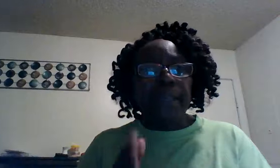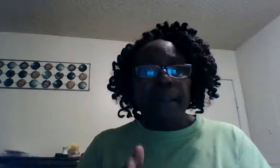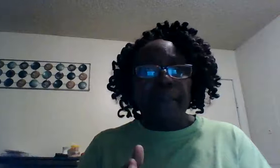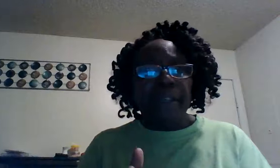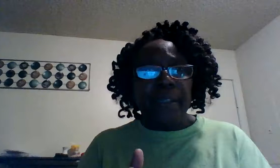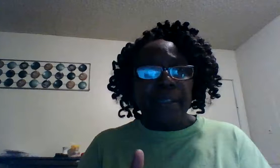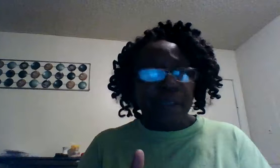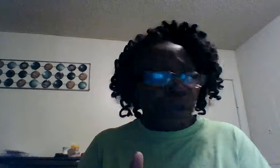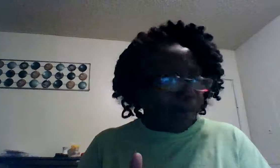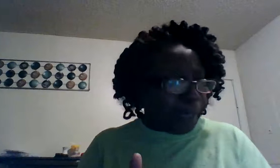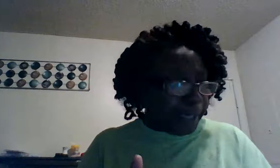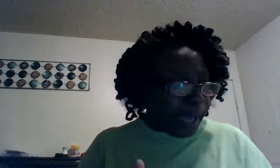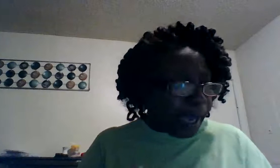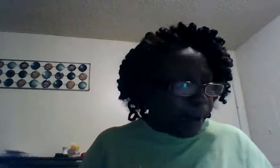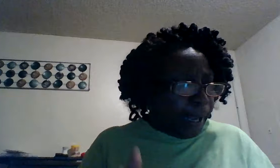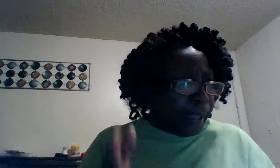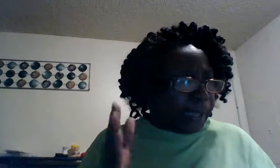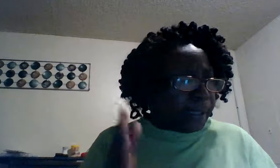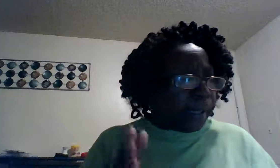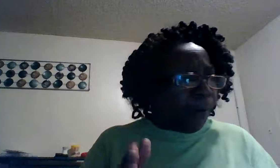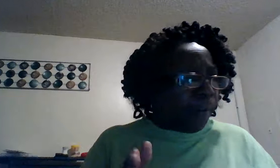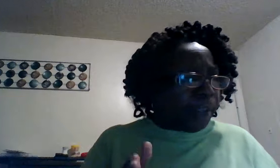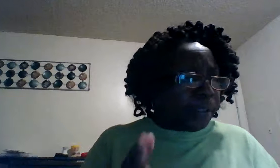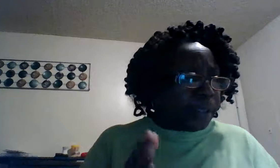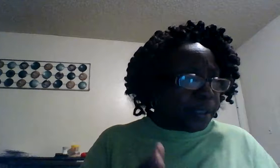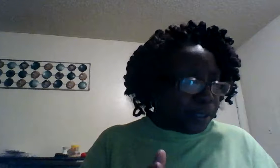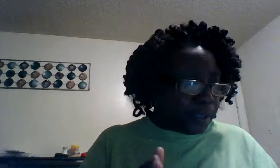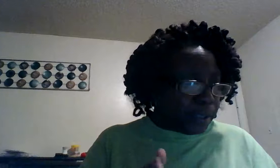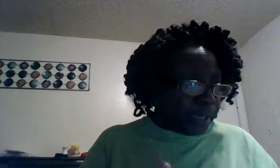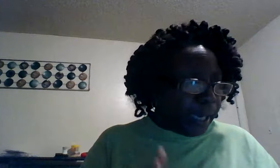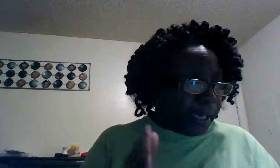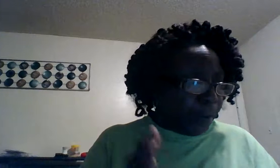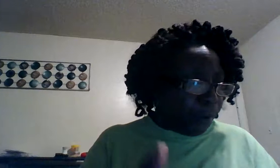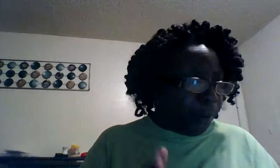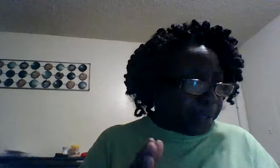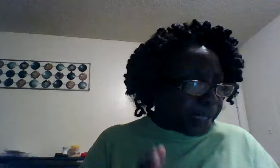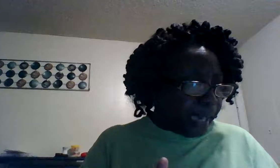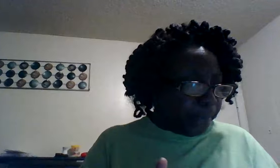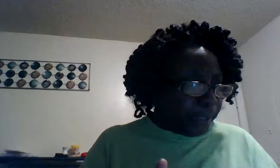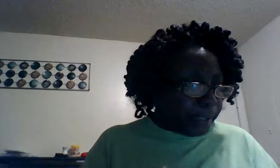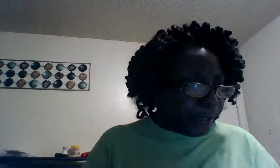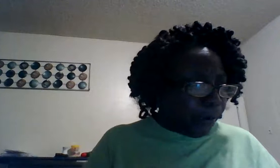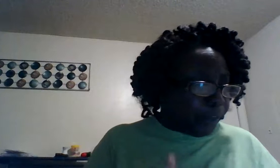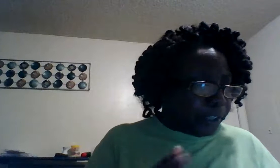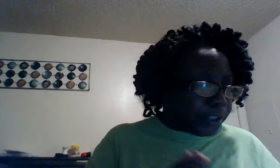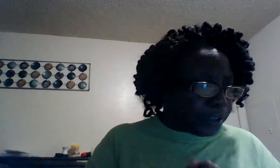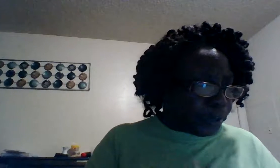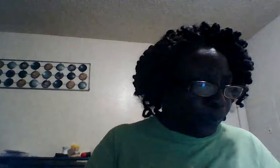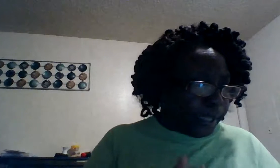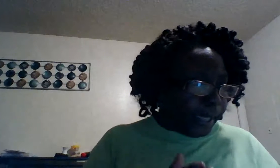loves us glory be to God let's go over here to saying in Romans 8 but let's go over here to 28